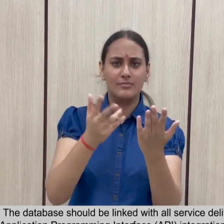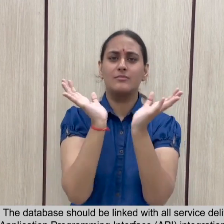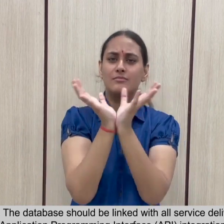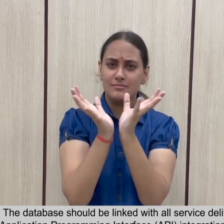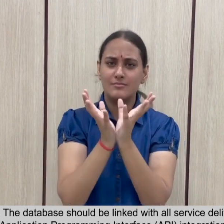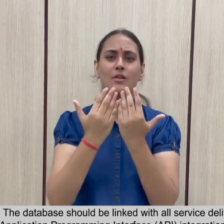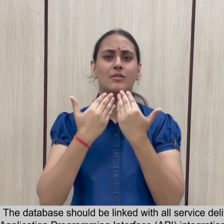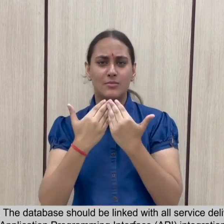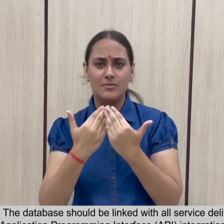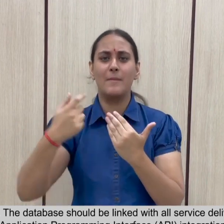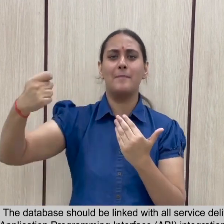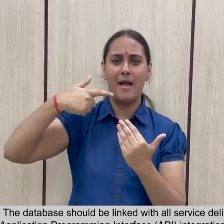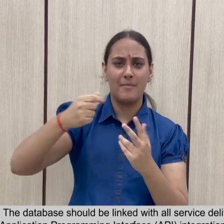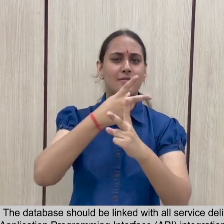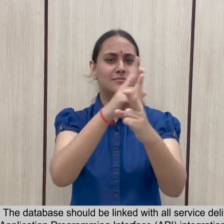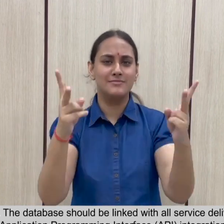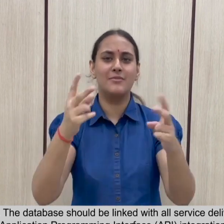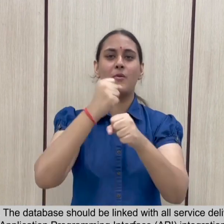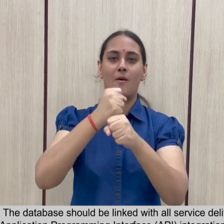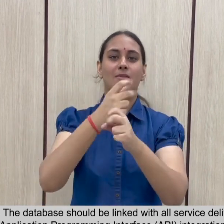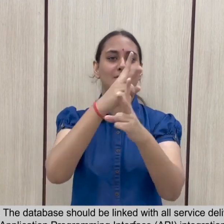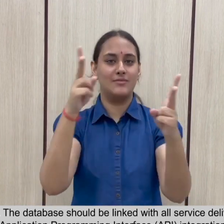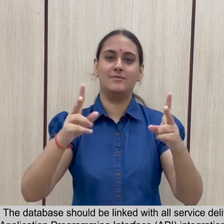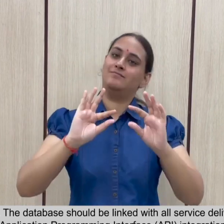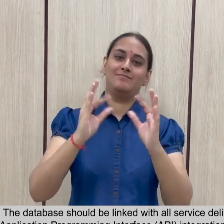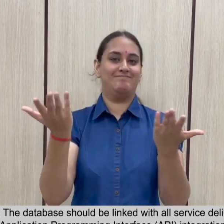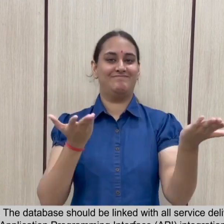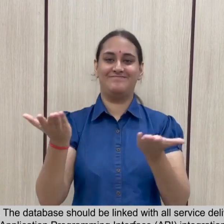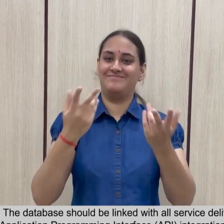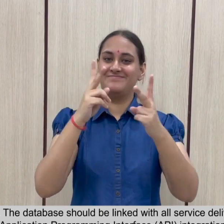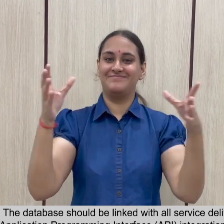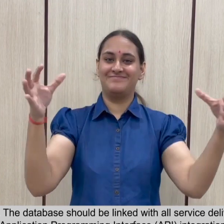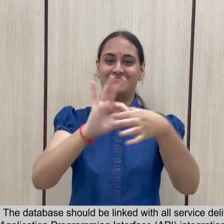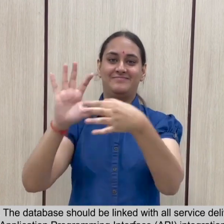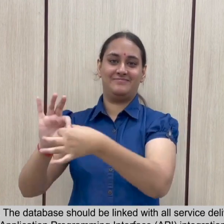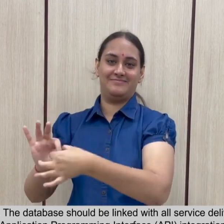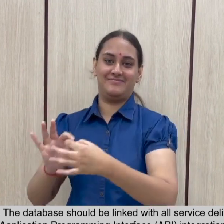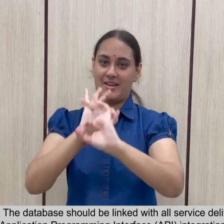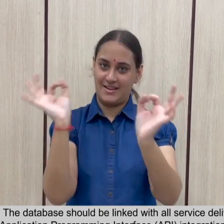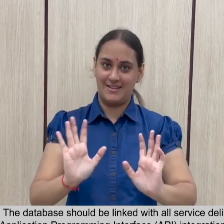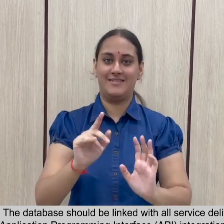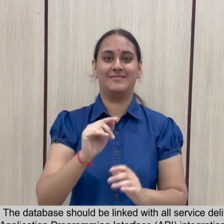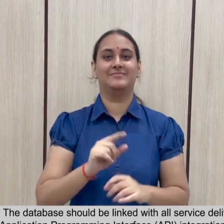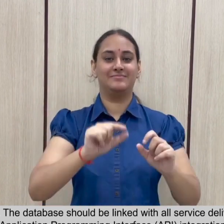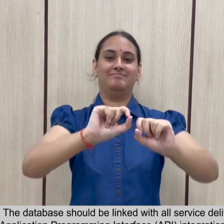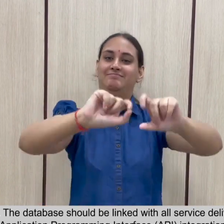all service delivery mechanisms through appropriate application programming